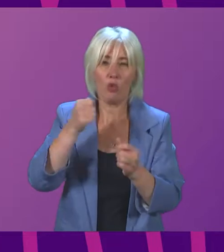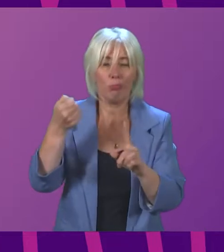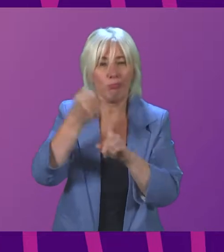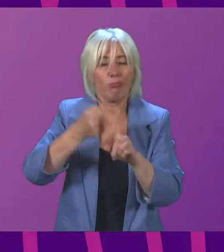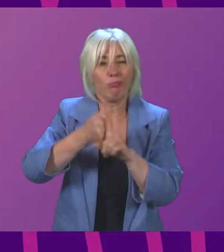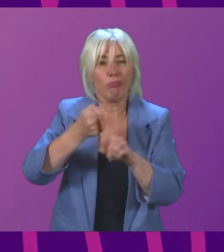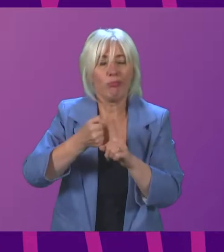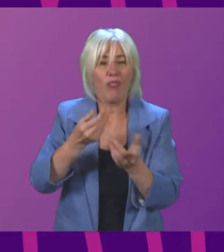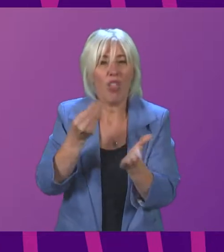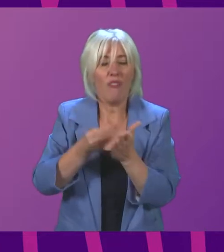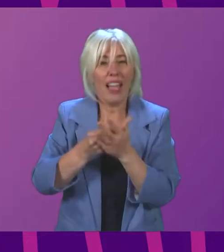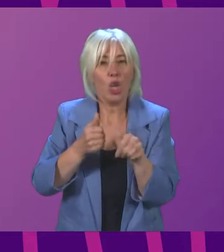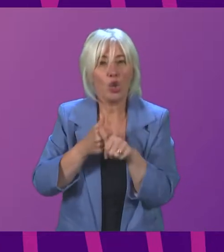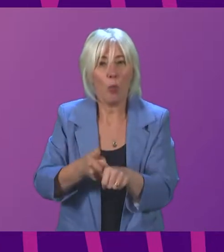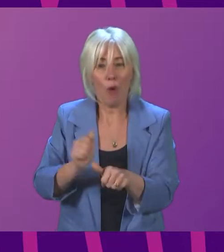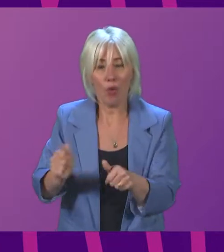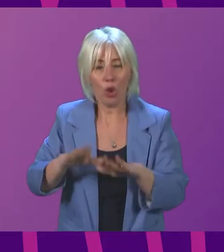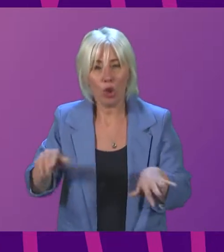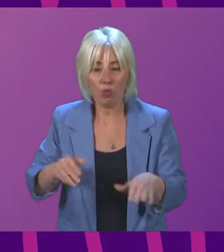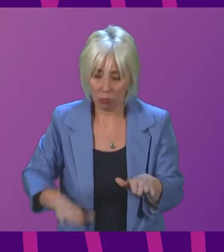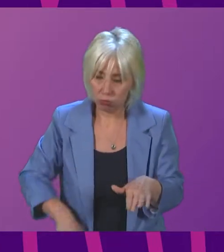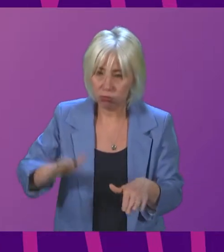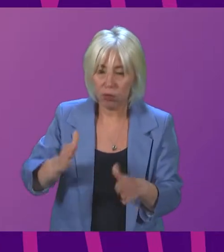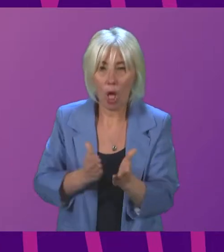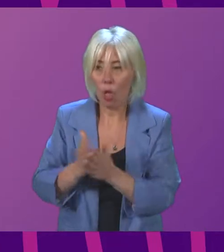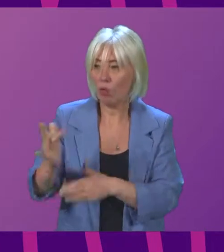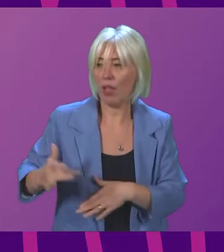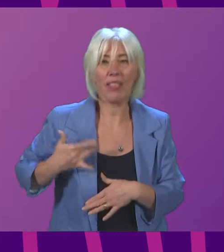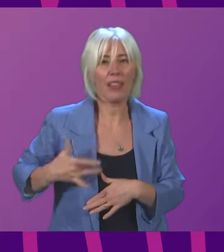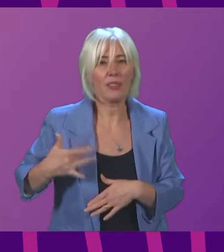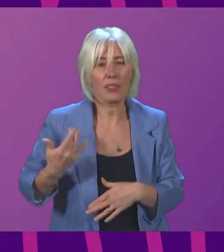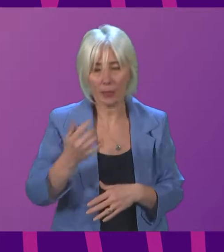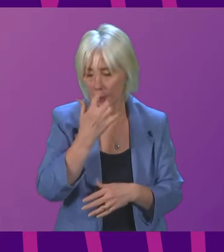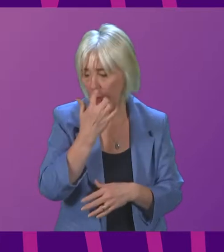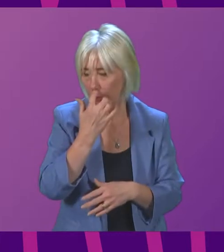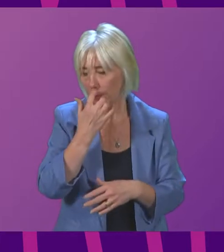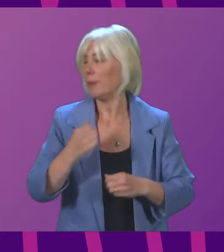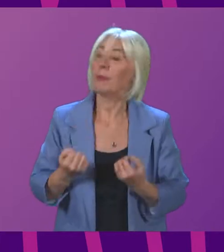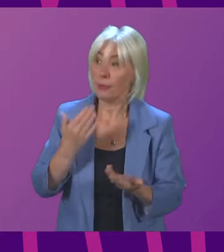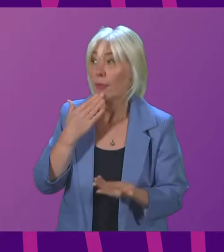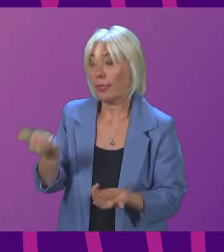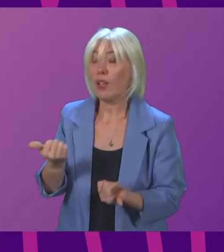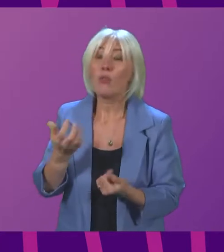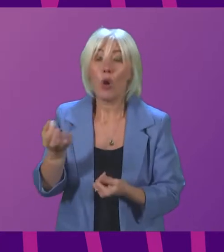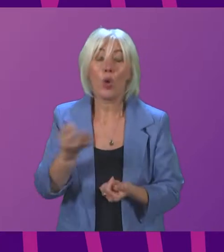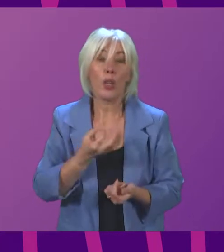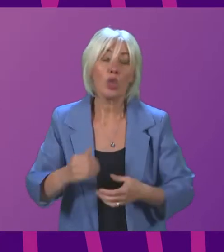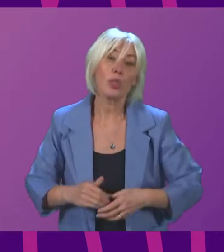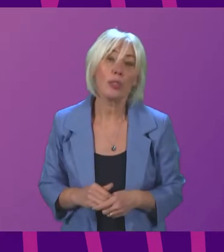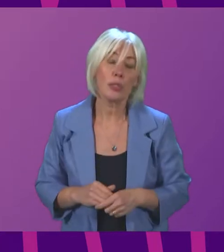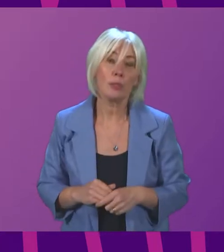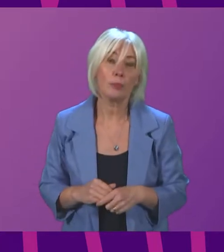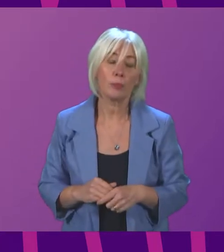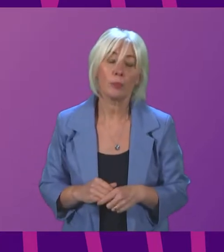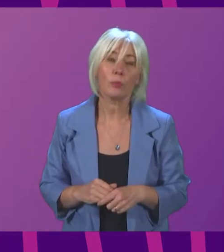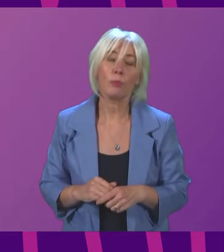and their ongoing needs through the rest of their lives? I would like thank Daniel Johnson for the questions in manner in which he asked